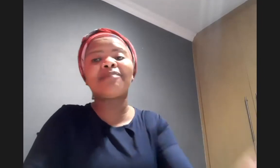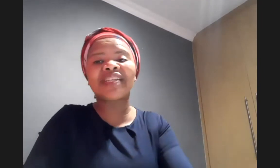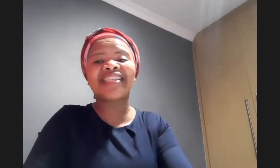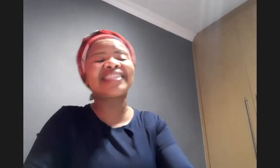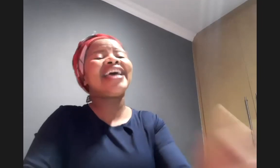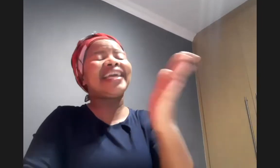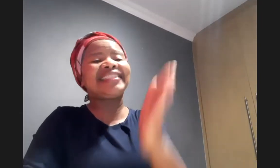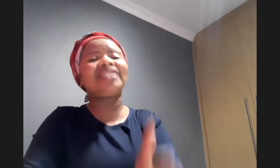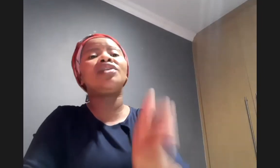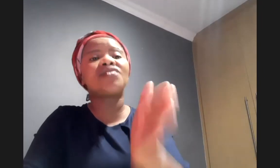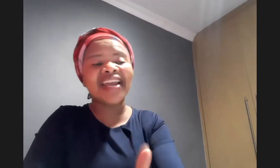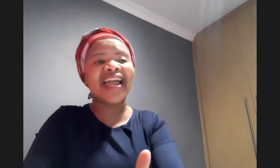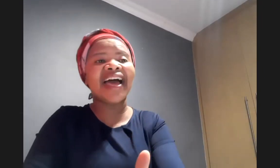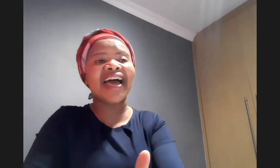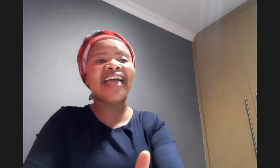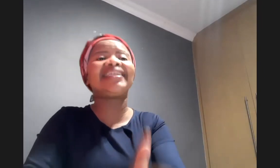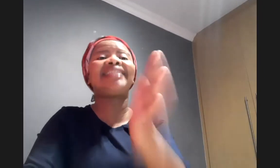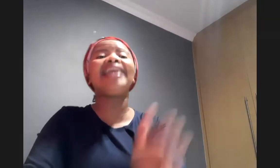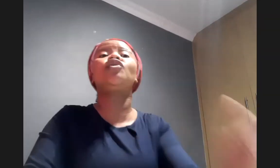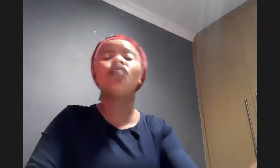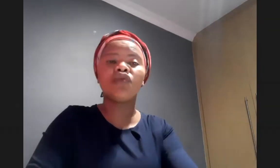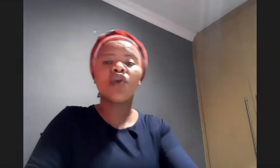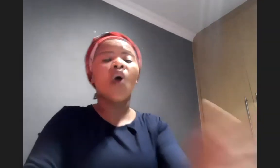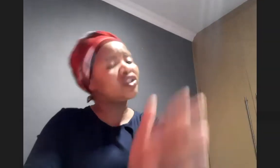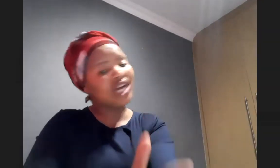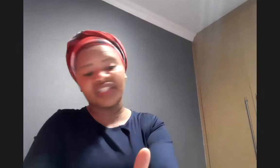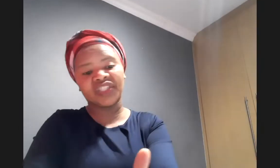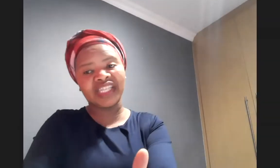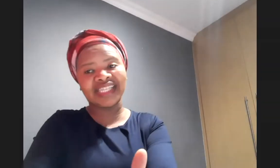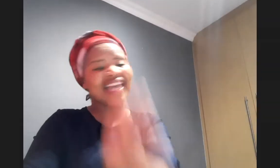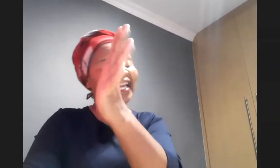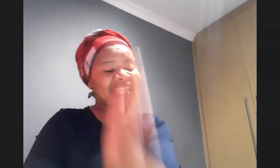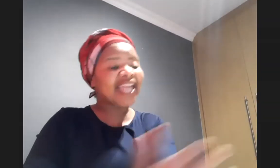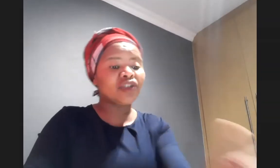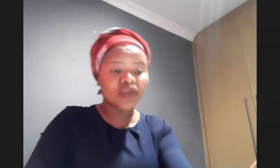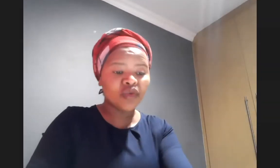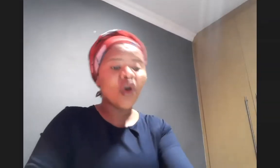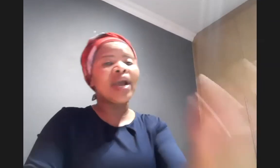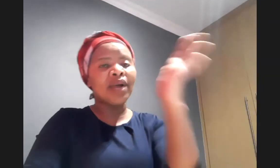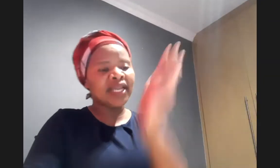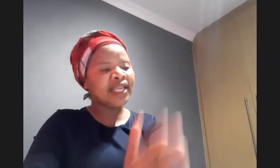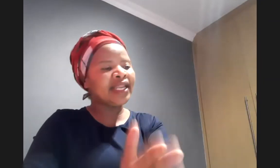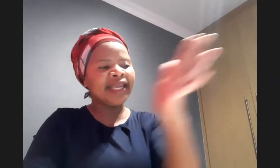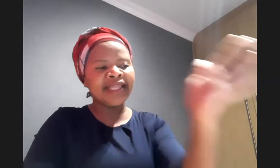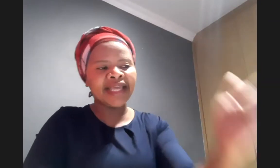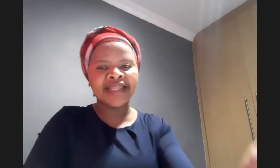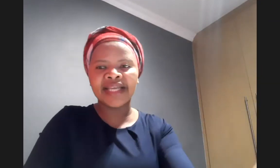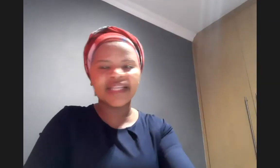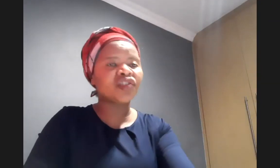prisoners they did not realize that they too were judging jesus that they too were in in the the in the street